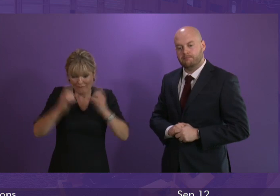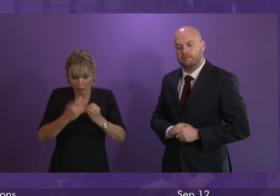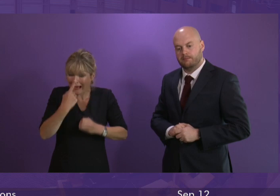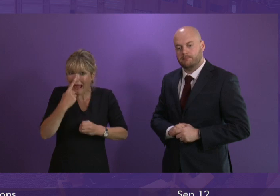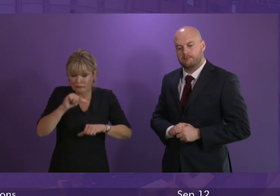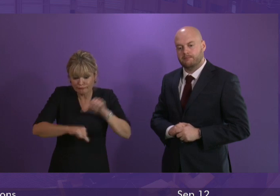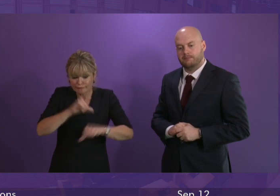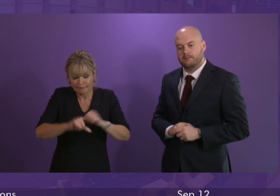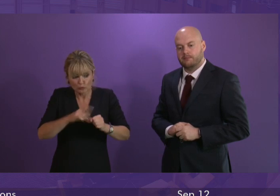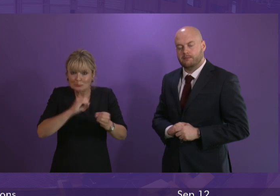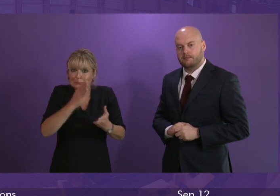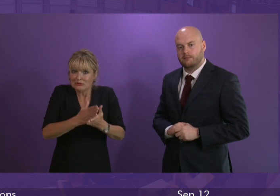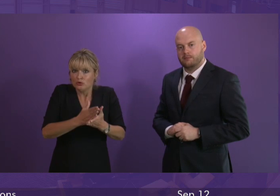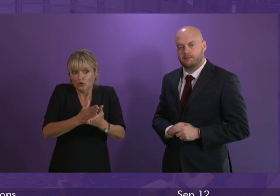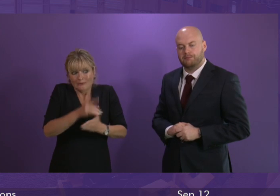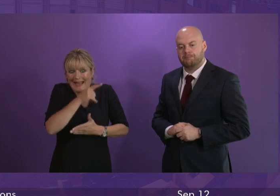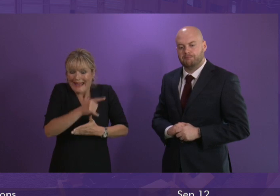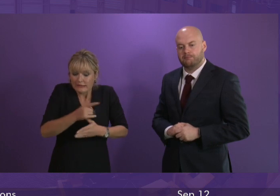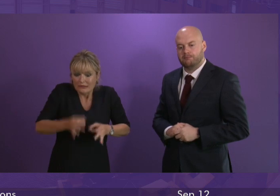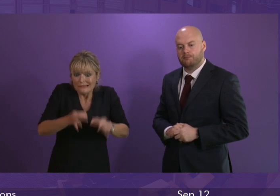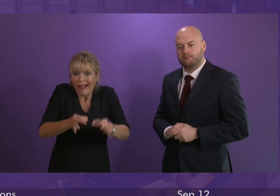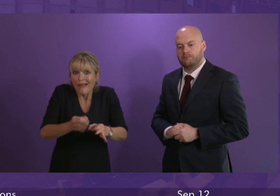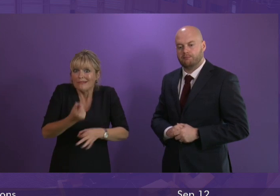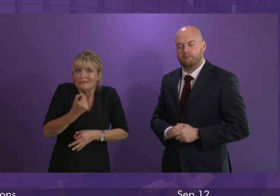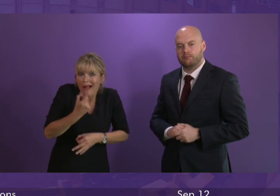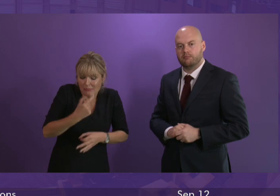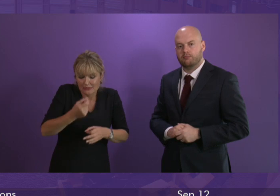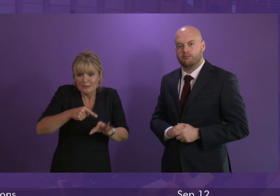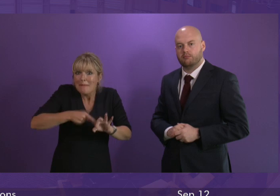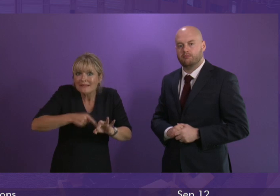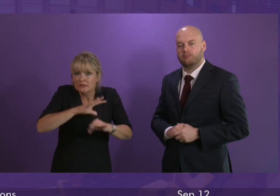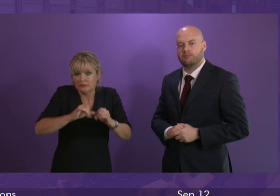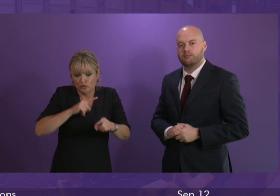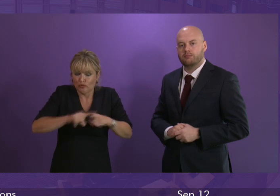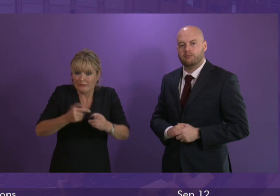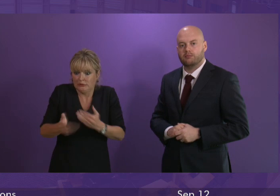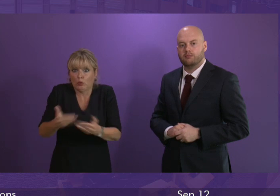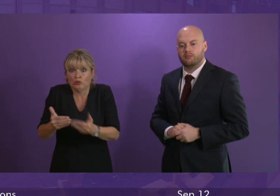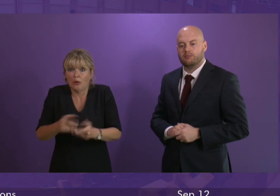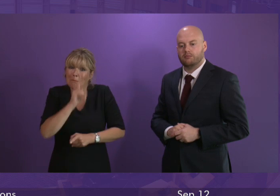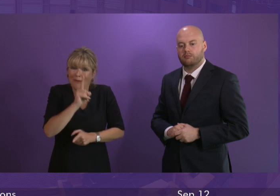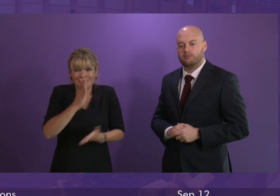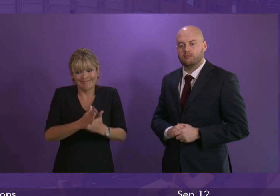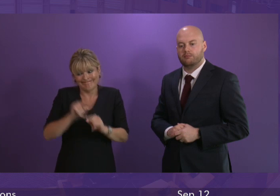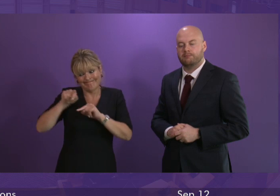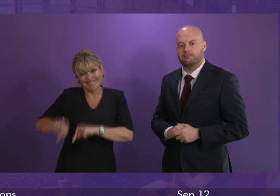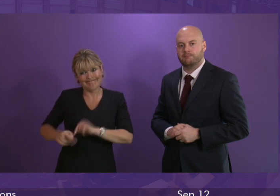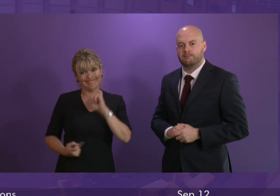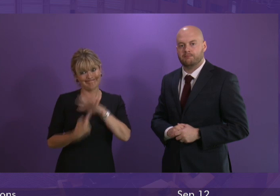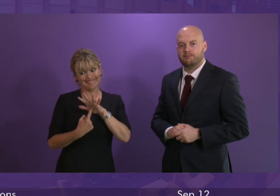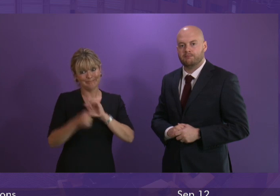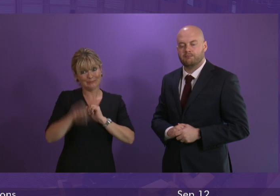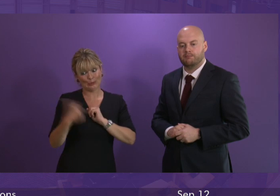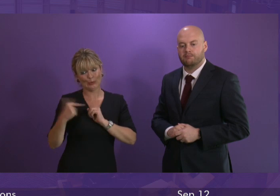can to mitigate any impact on drugs and medicine supplies obviously the key player in this is the UK government and to some